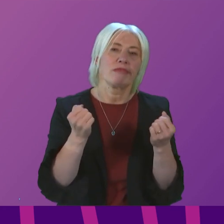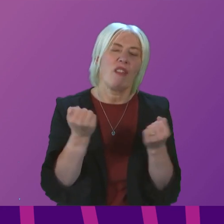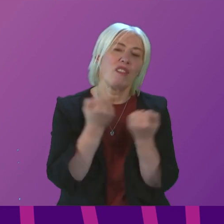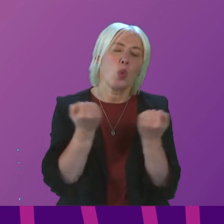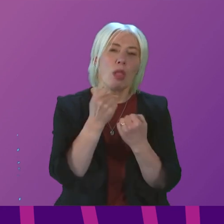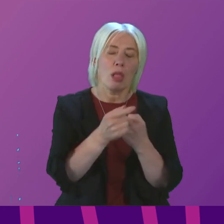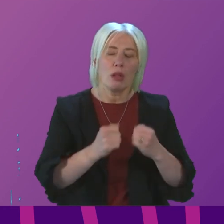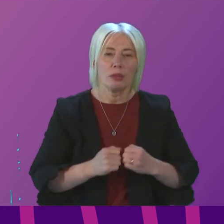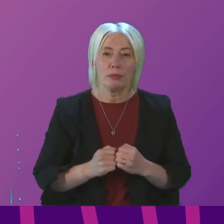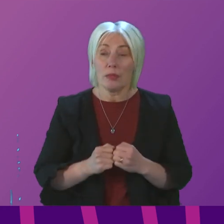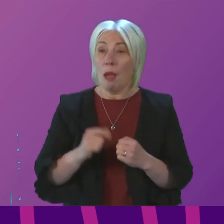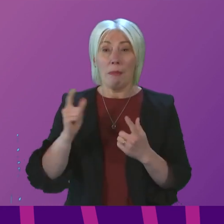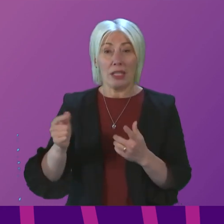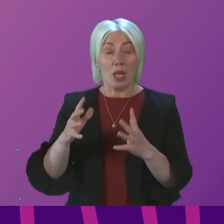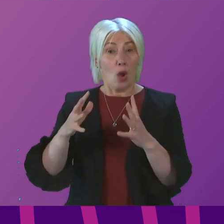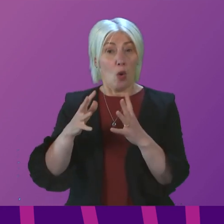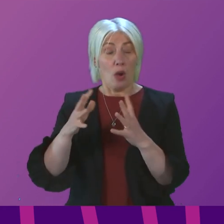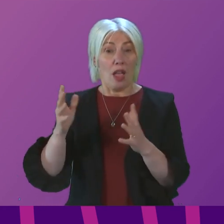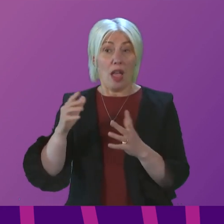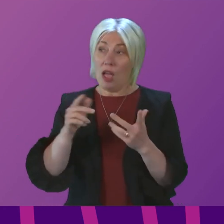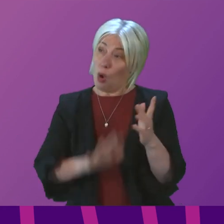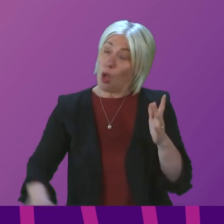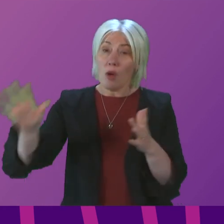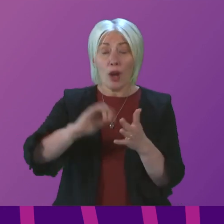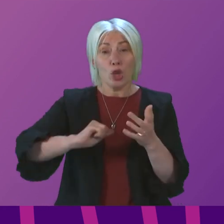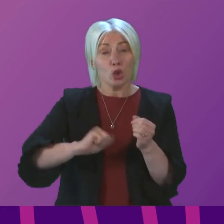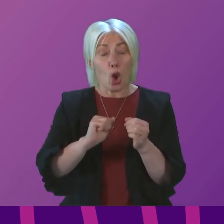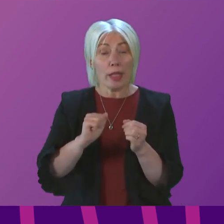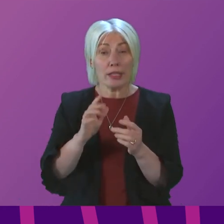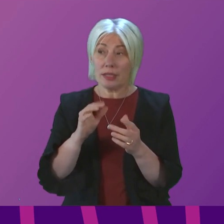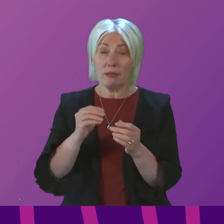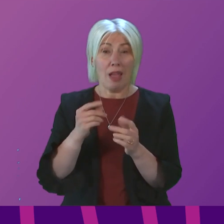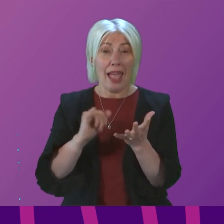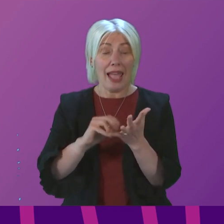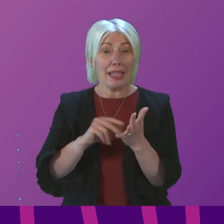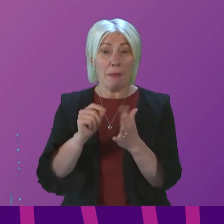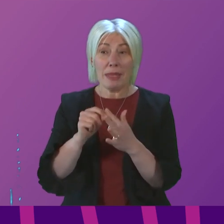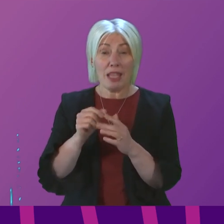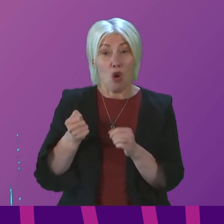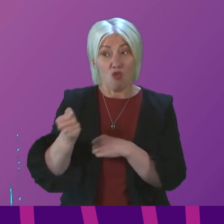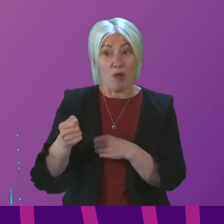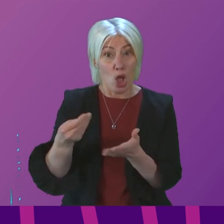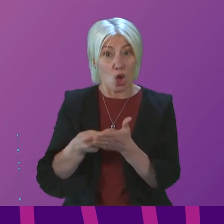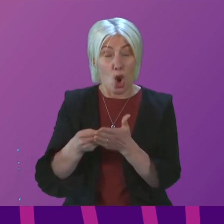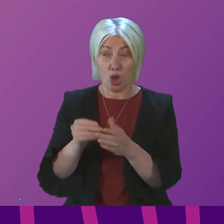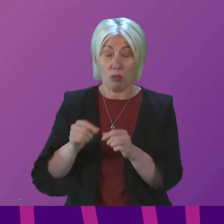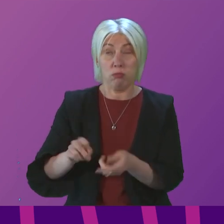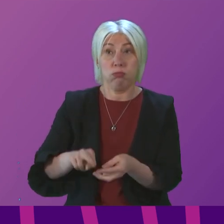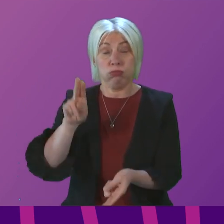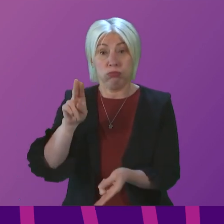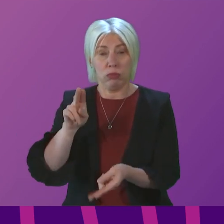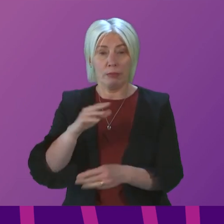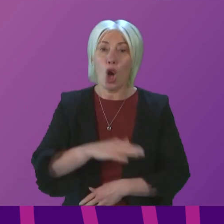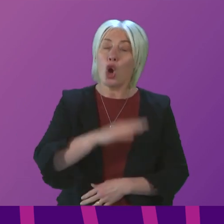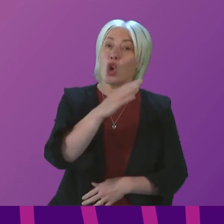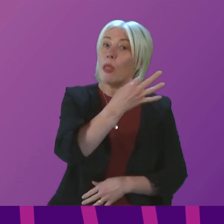-60s delivered by Labour. But across Scotland, the SNP hiked rail fares and hit hard-pressed families. In North Lanarkshire, Labour